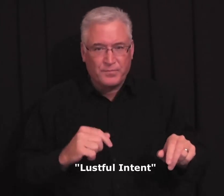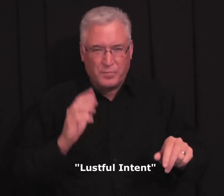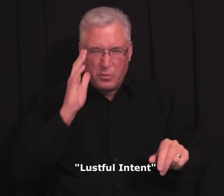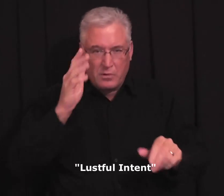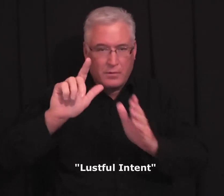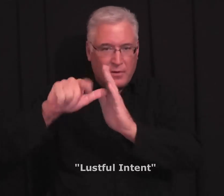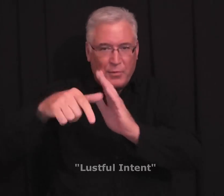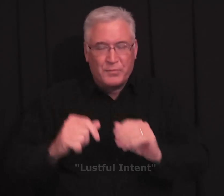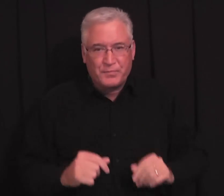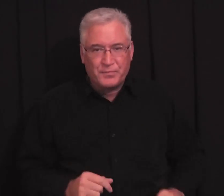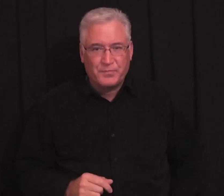Intent.